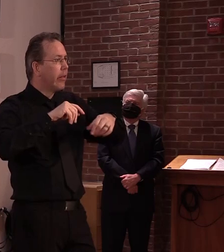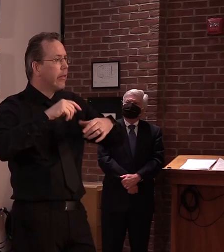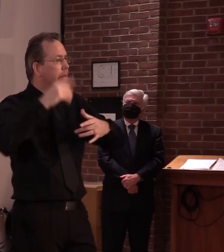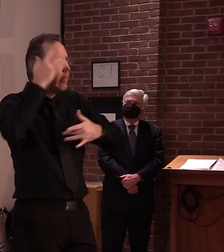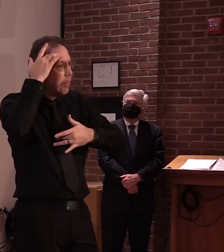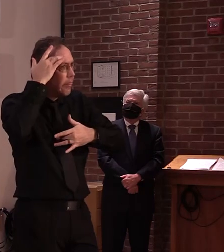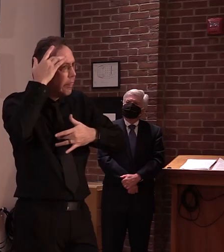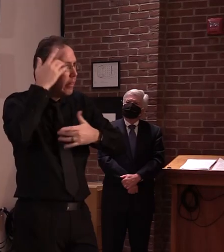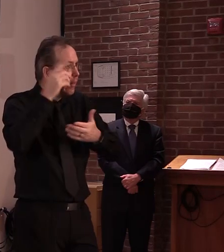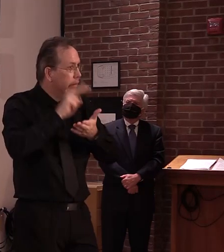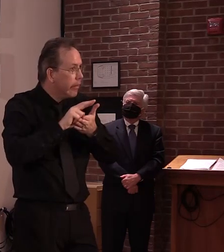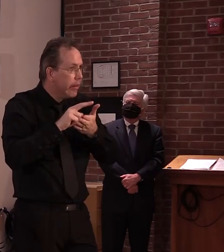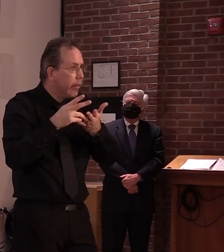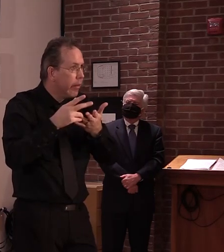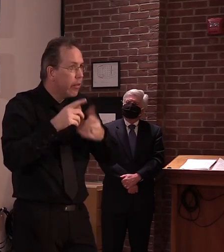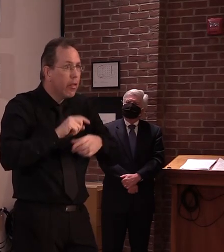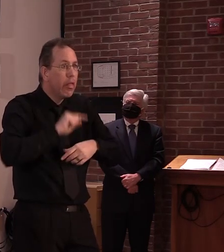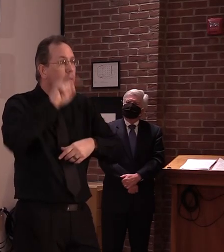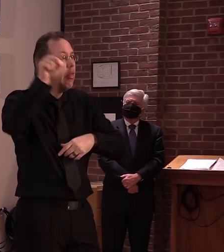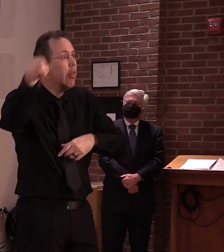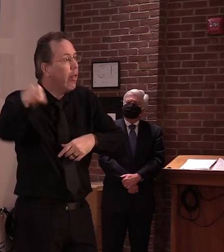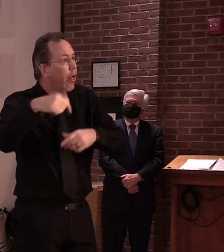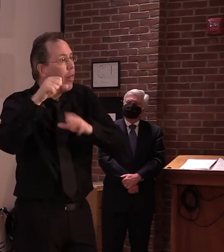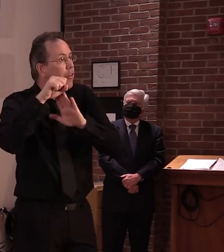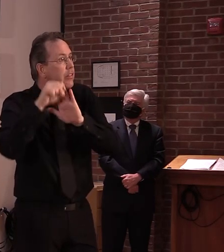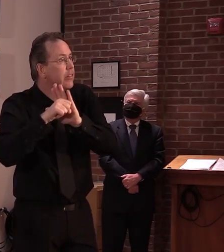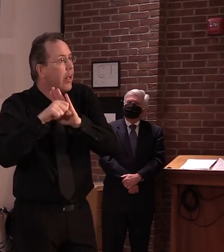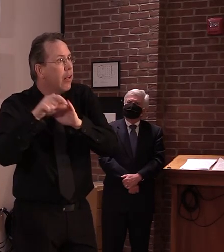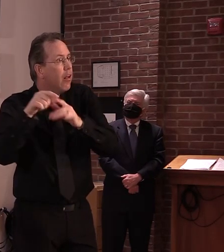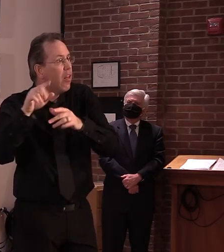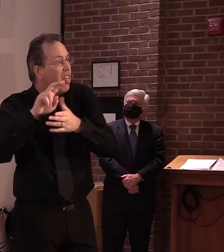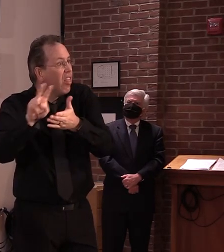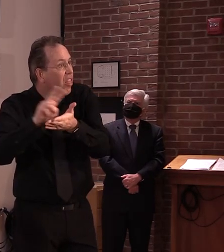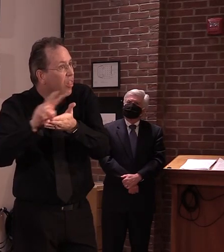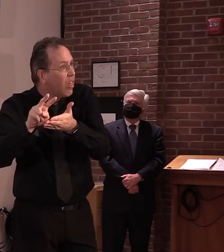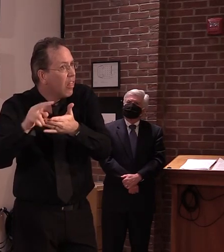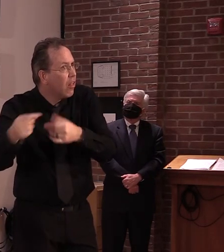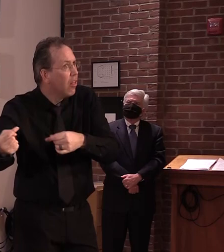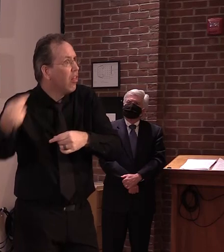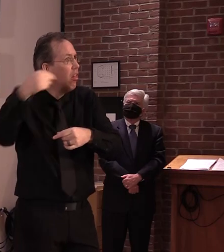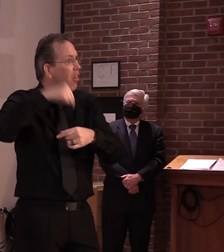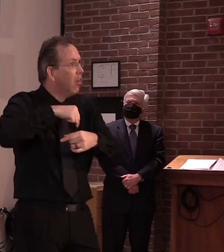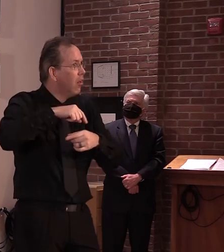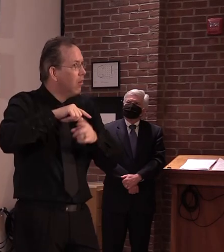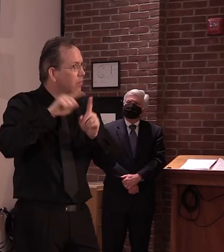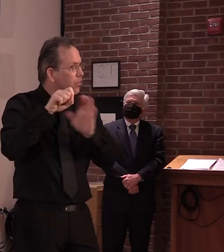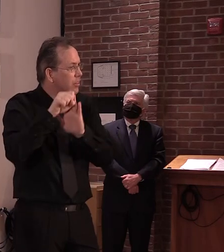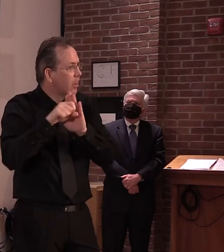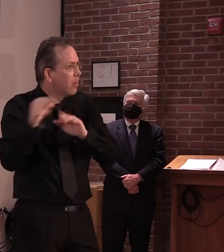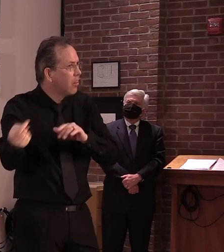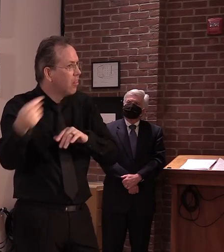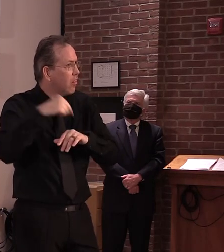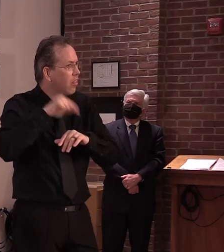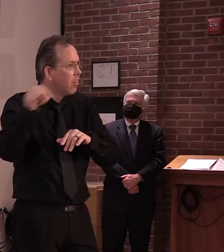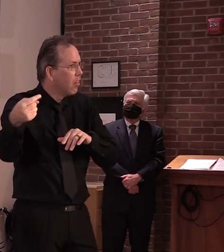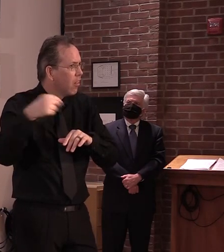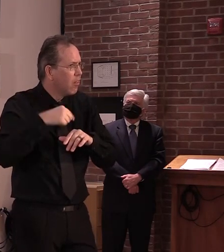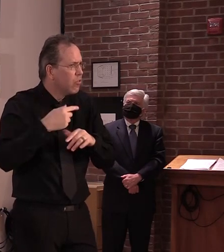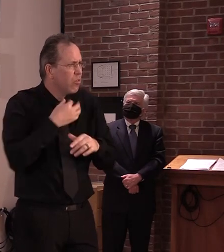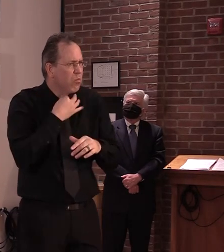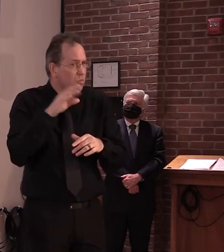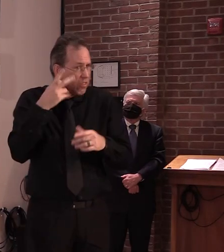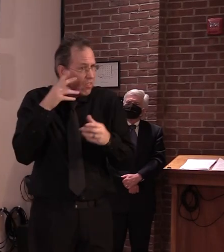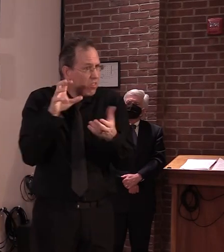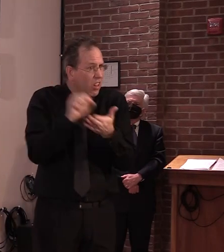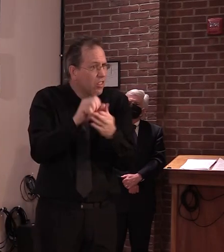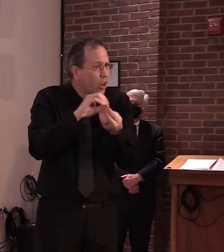when your office, Commissioner, sent me an email on Friday saying they would have to coordinate your response with the